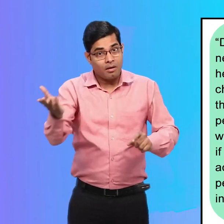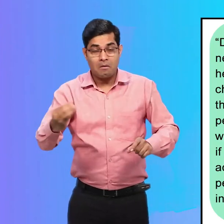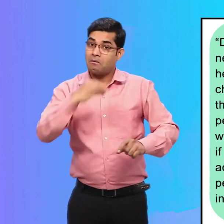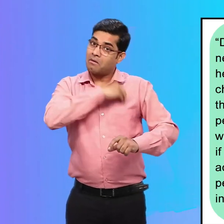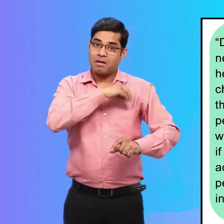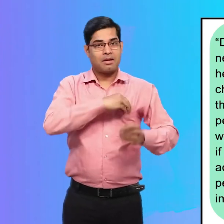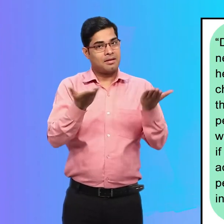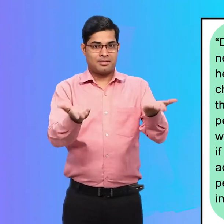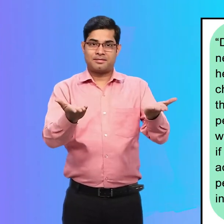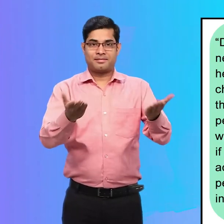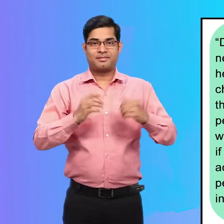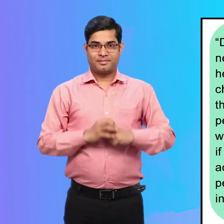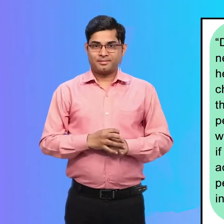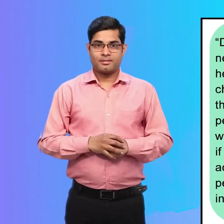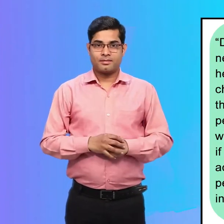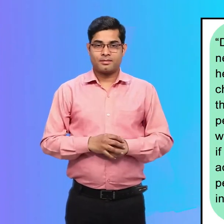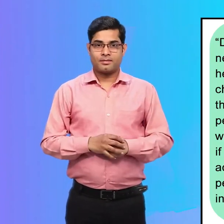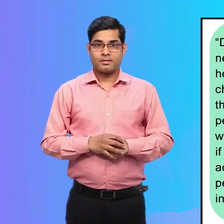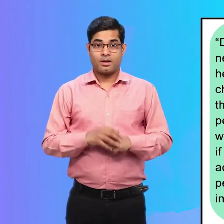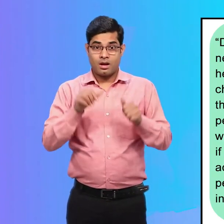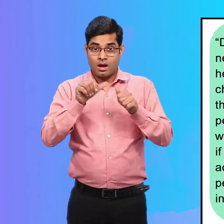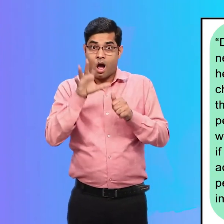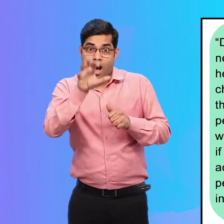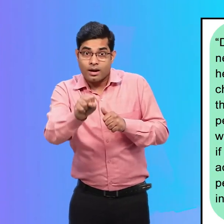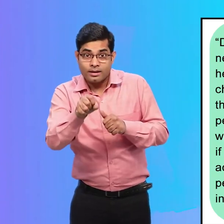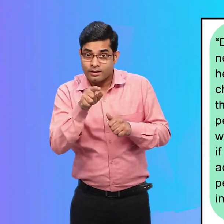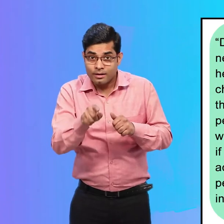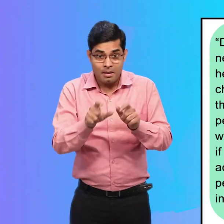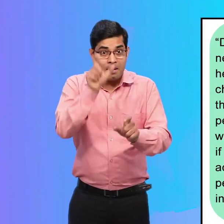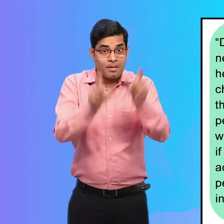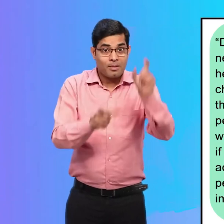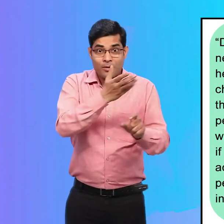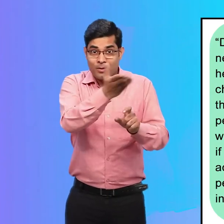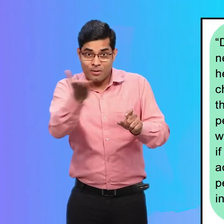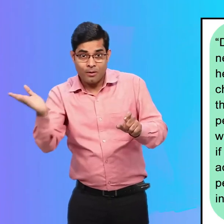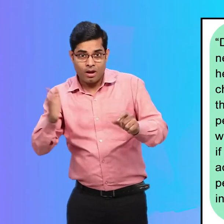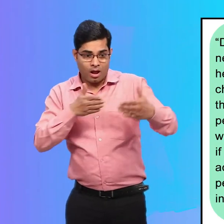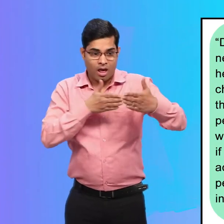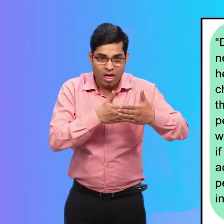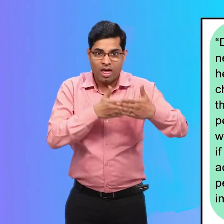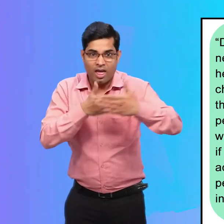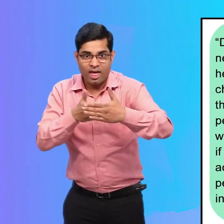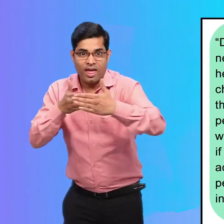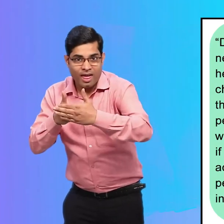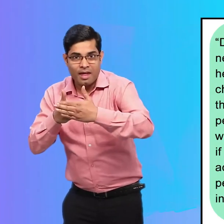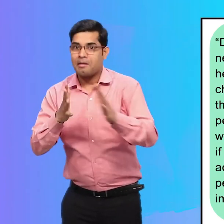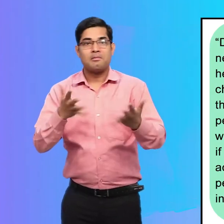made accessible. Accessibility allows people to participate and live